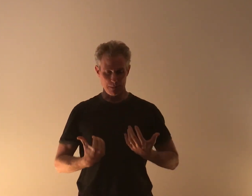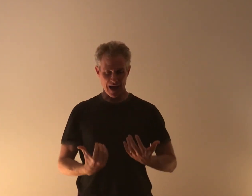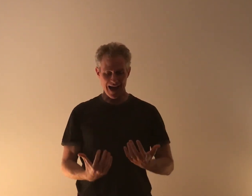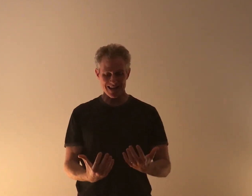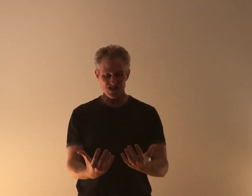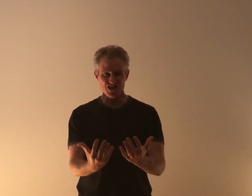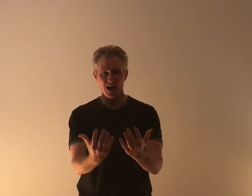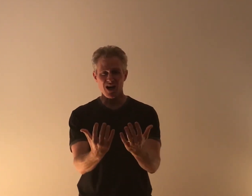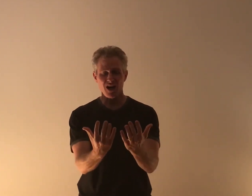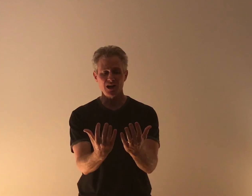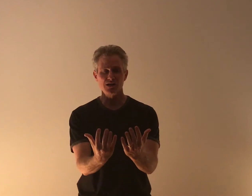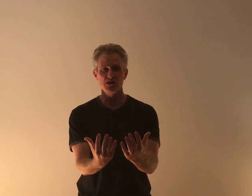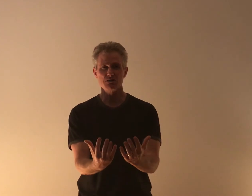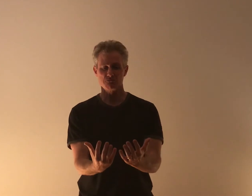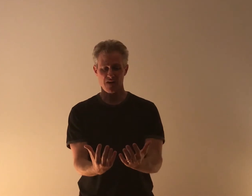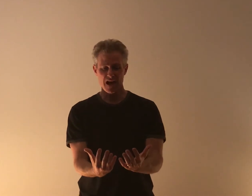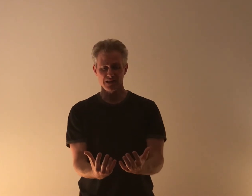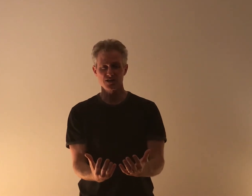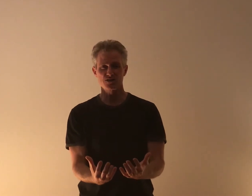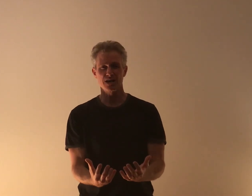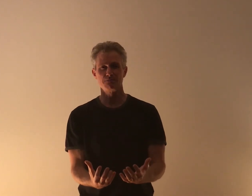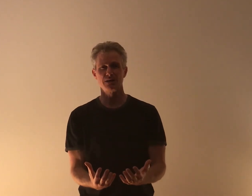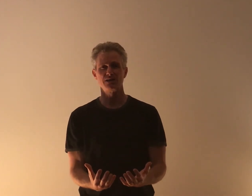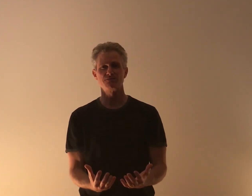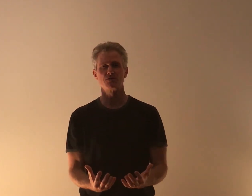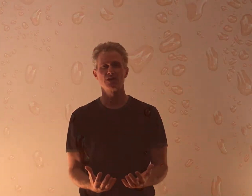Compassion Finally set me free